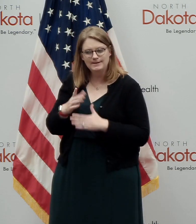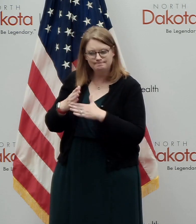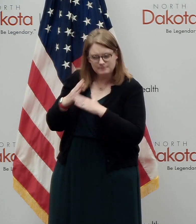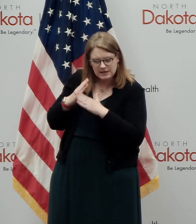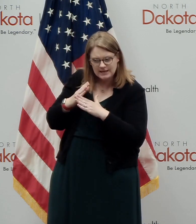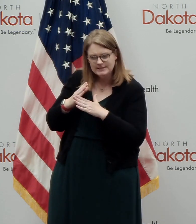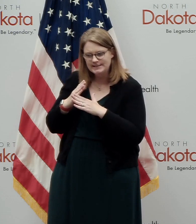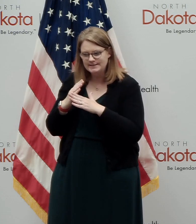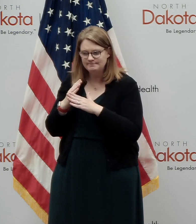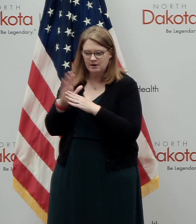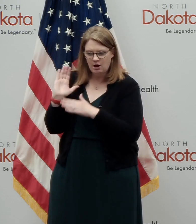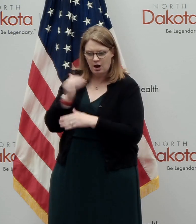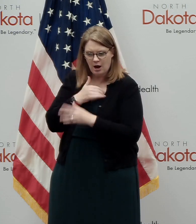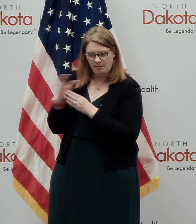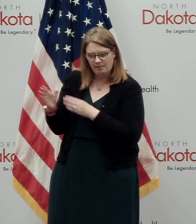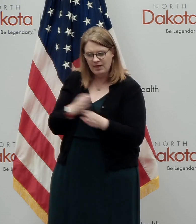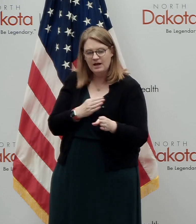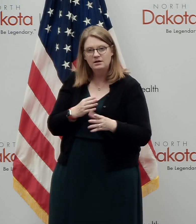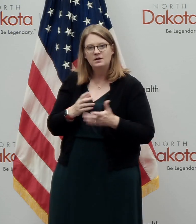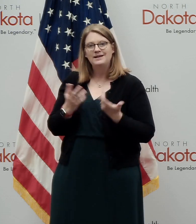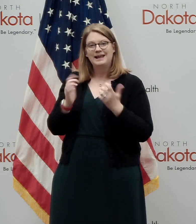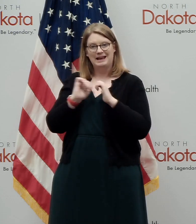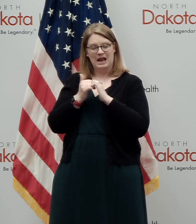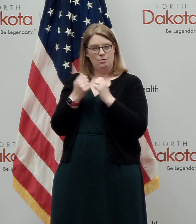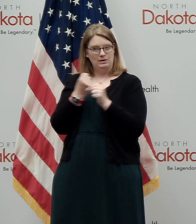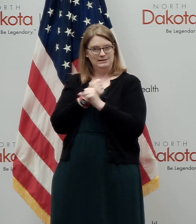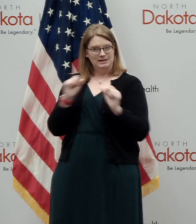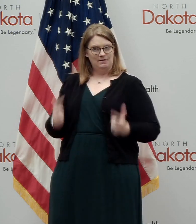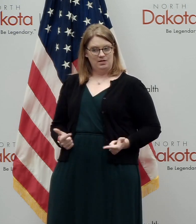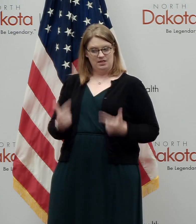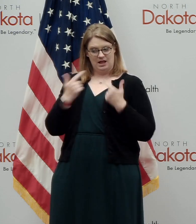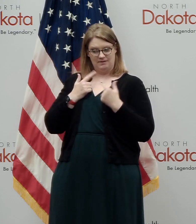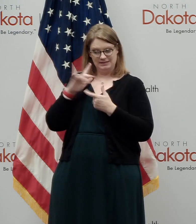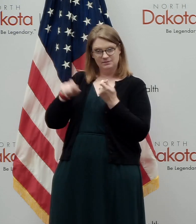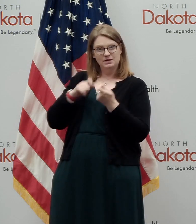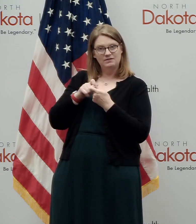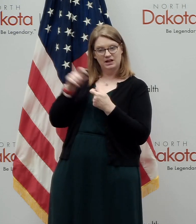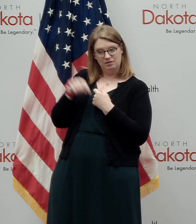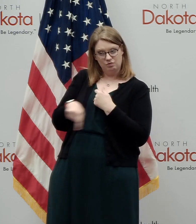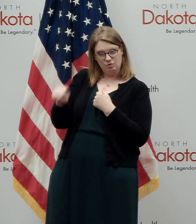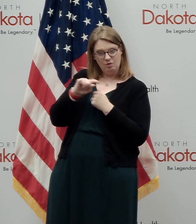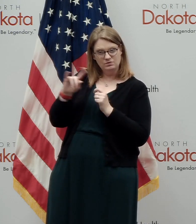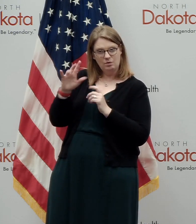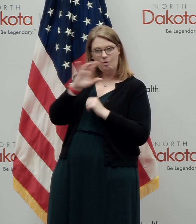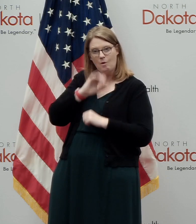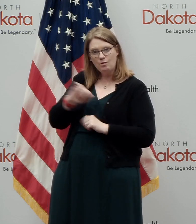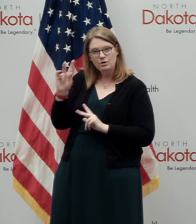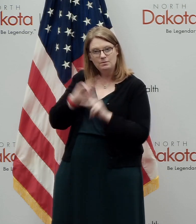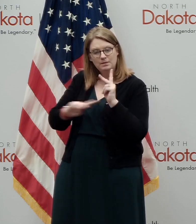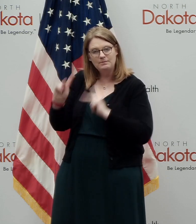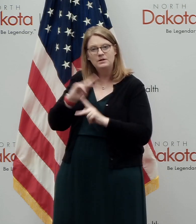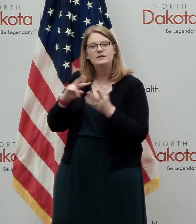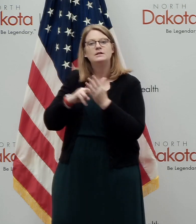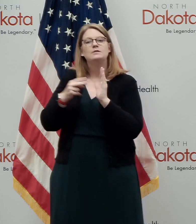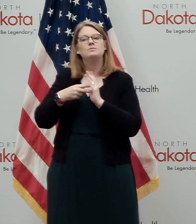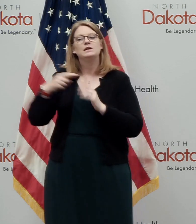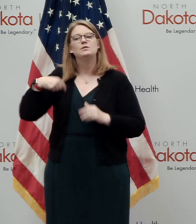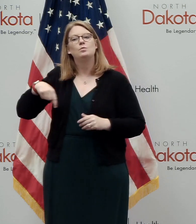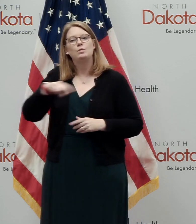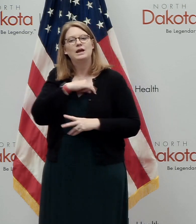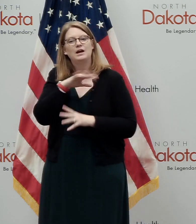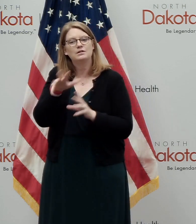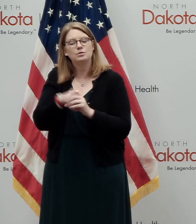of these things, again, the one way we save lives, particularly among those most vulnerable, is that we all do our part to help slow the spread